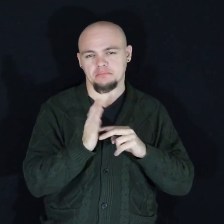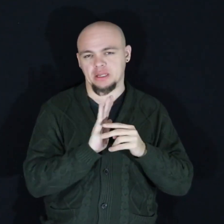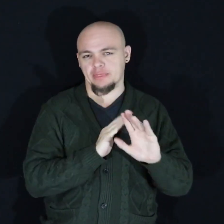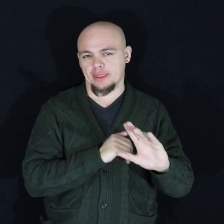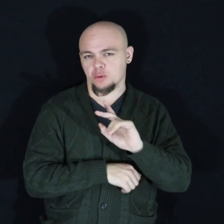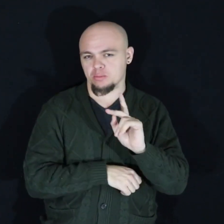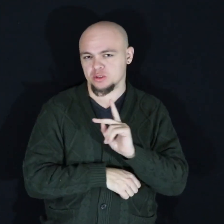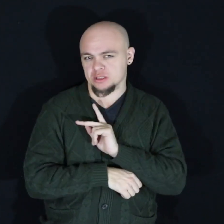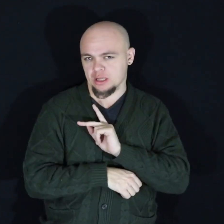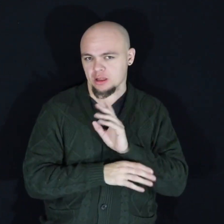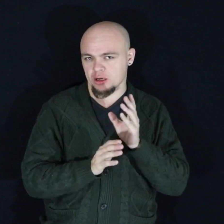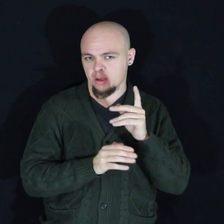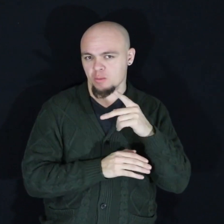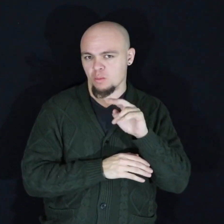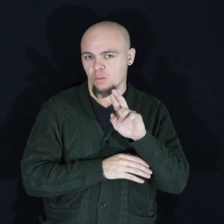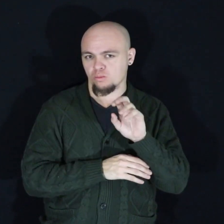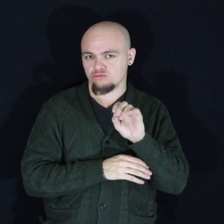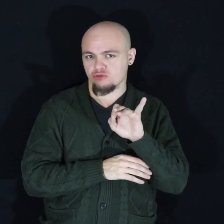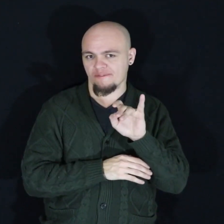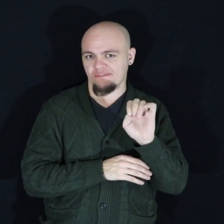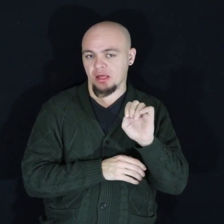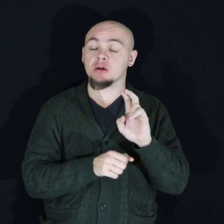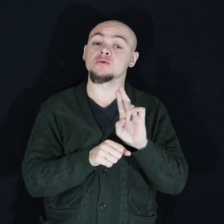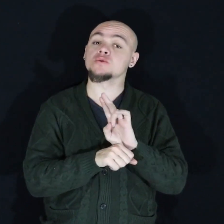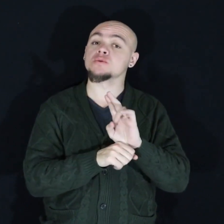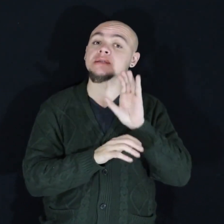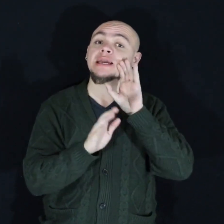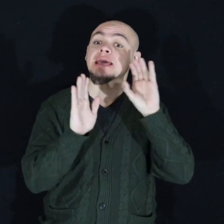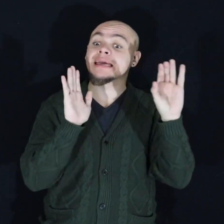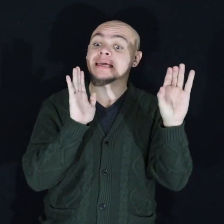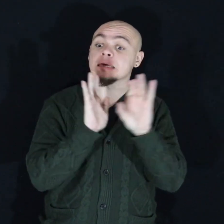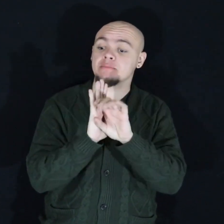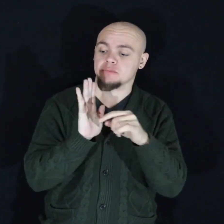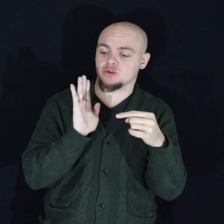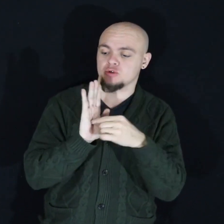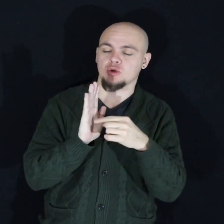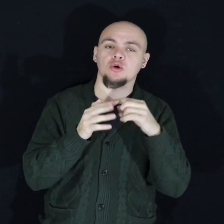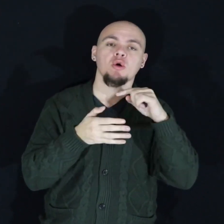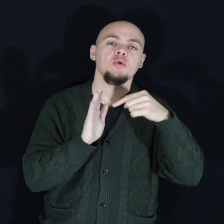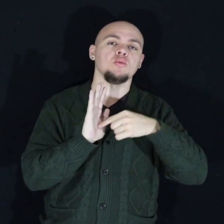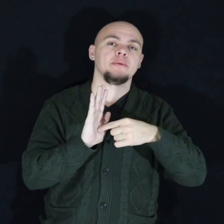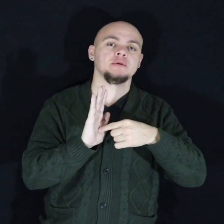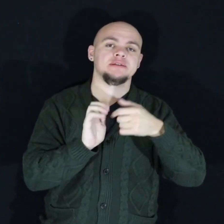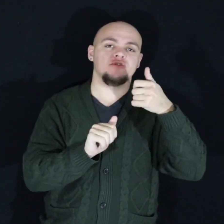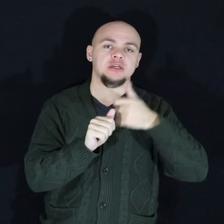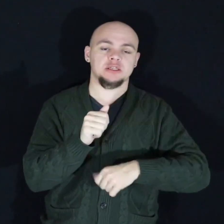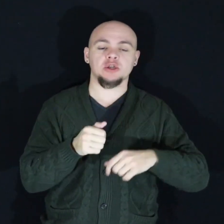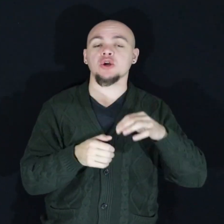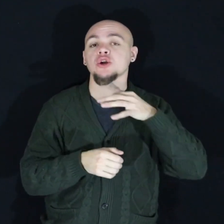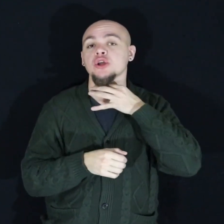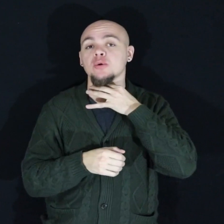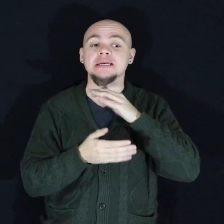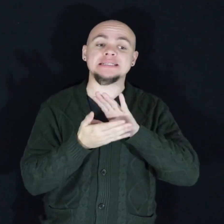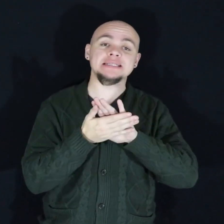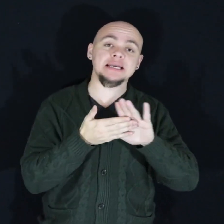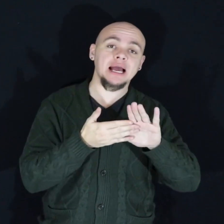personality profile by using illustrations that represented the four temperaments curious kind